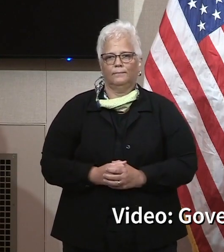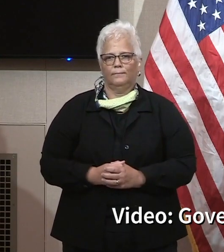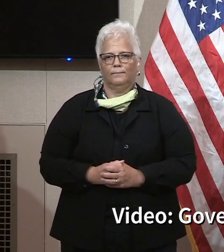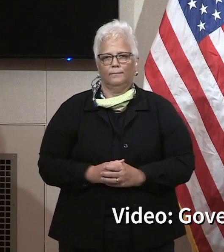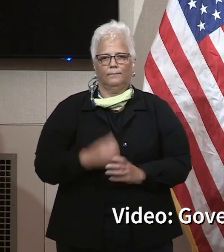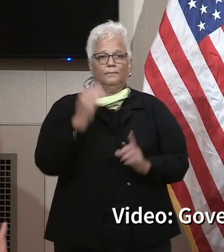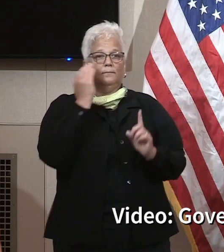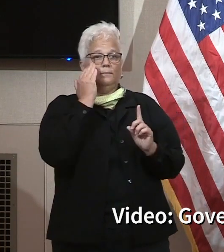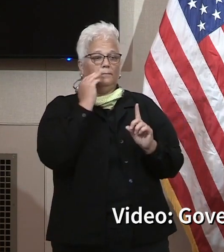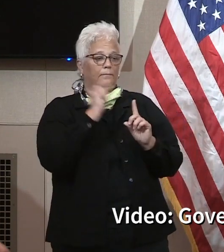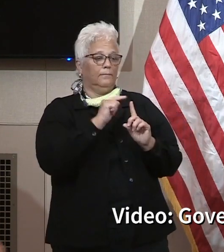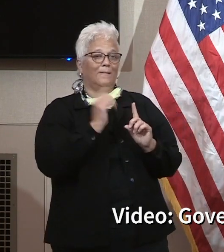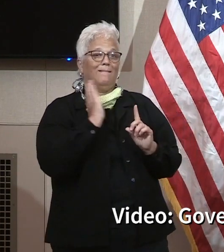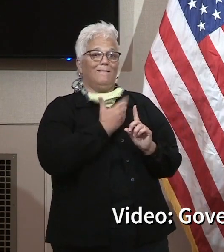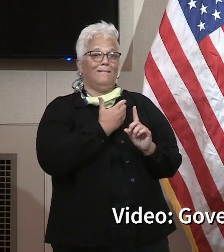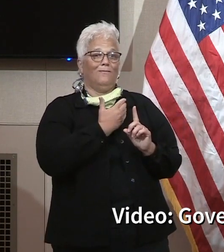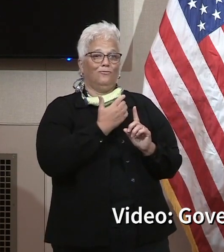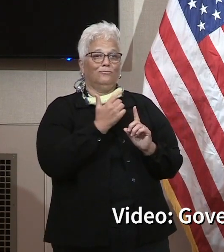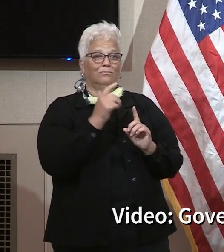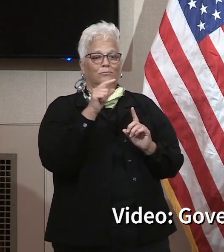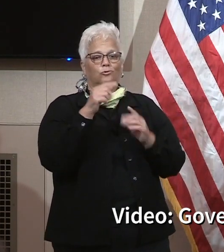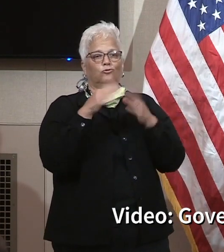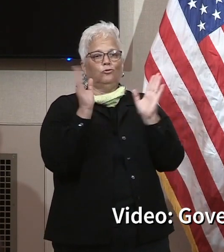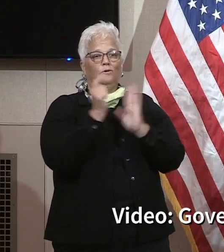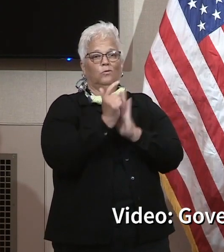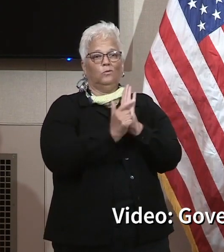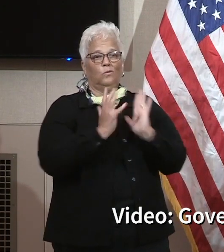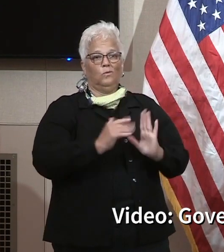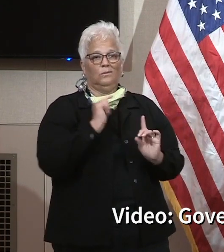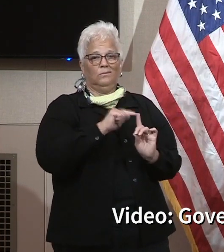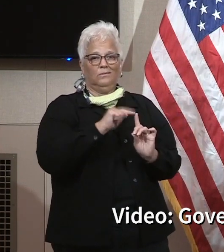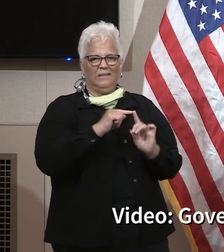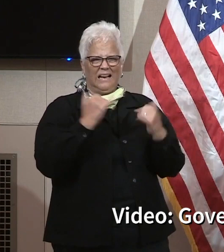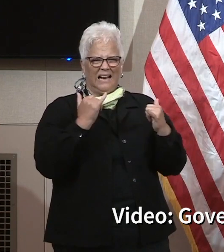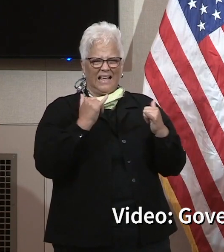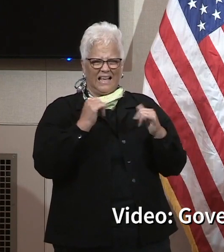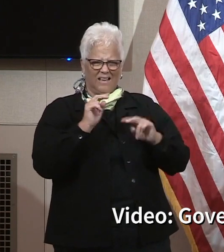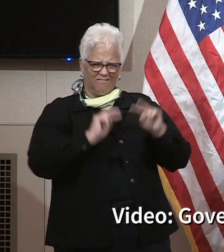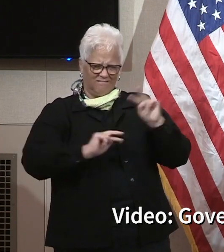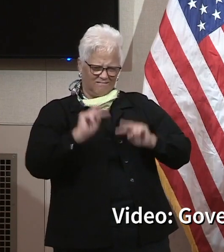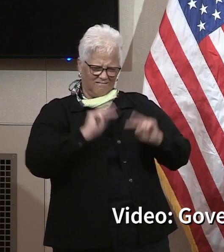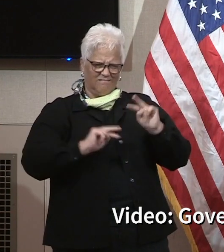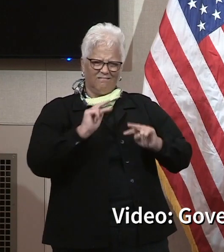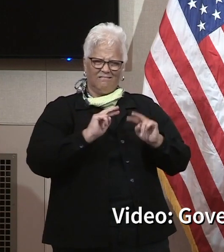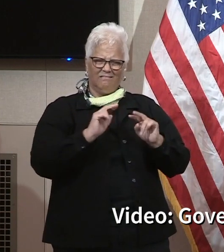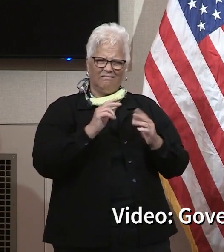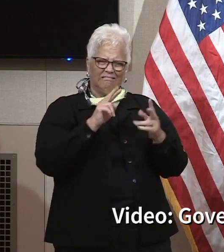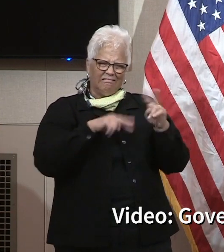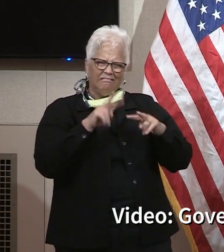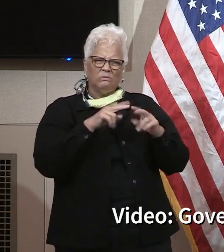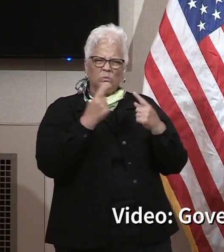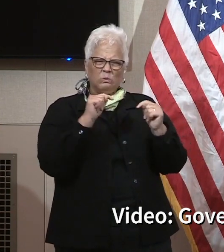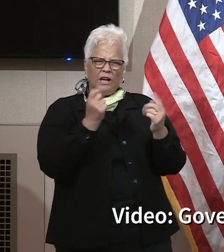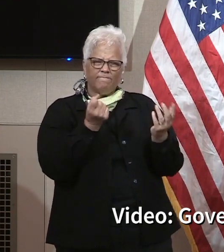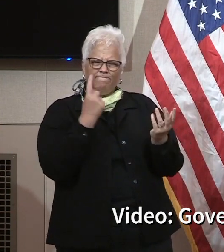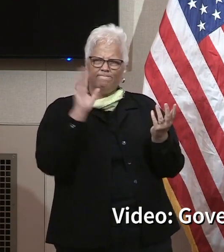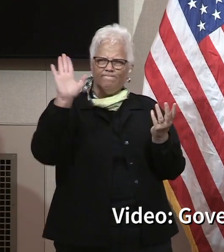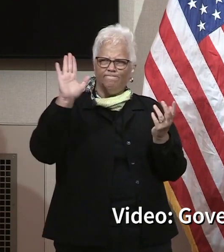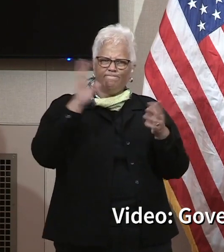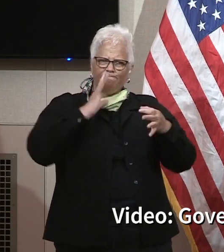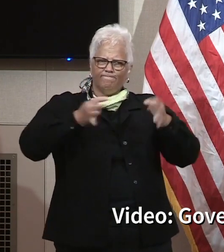we're still digesting that information. It's going to have obviously with the criminal with the criminal cases, it's going to have